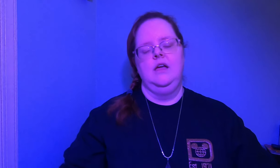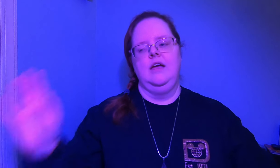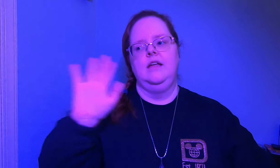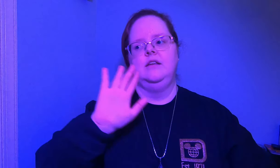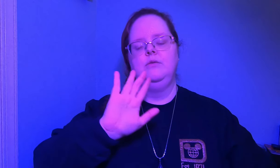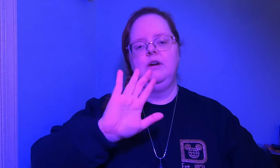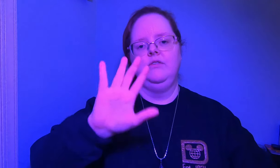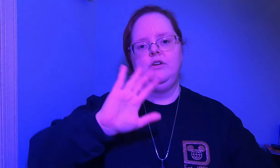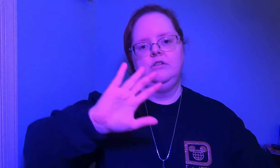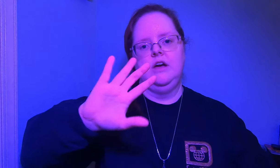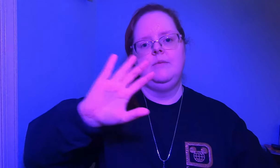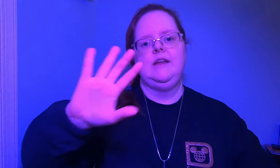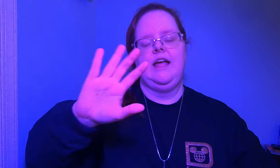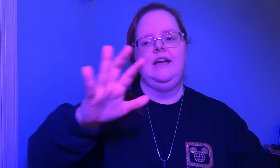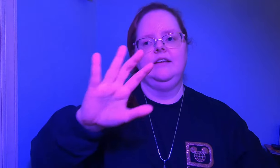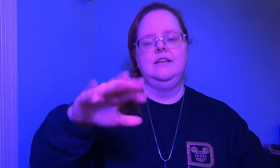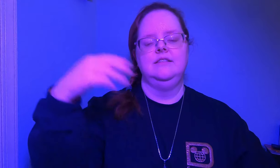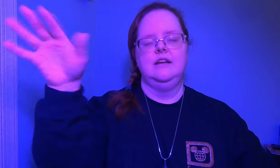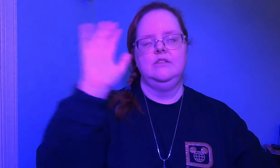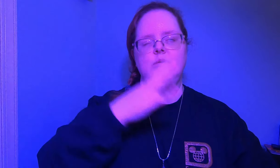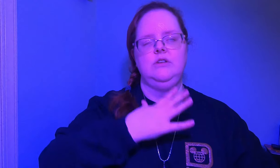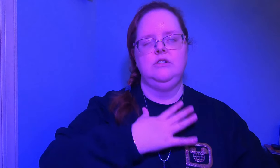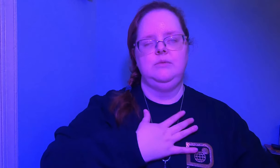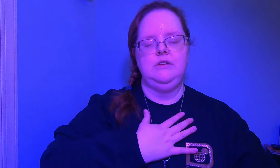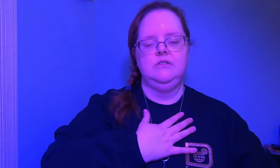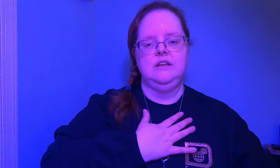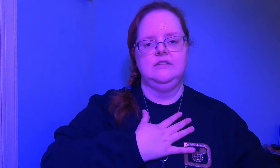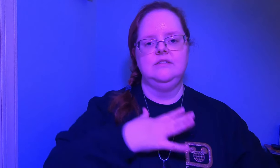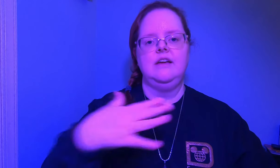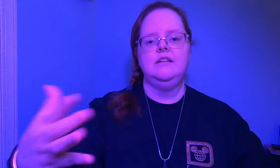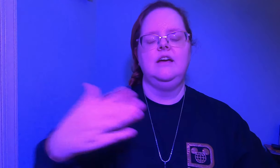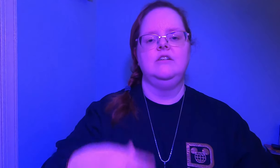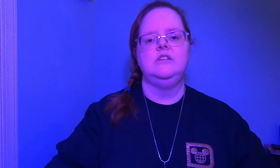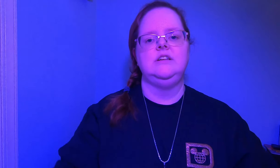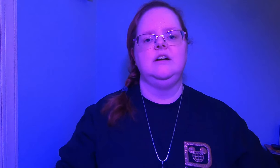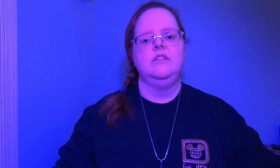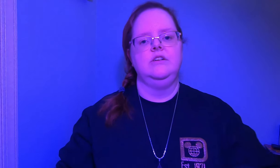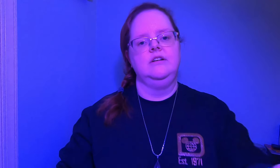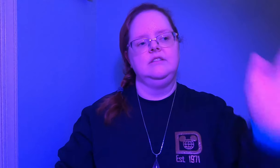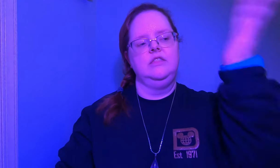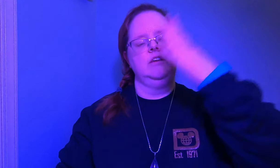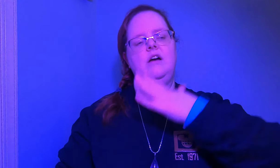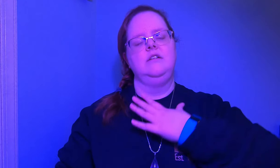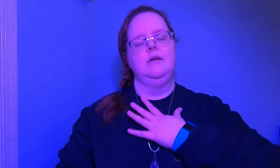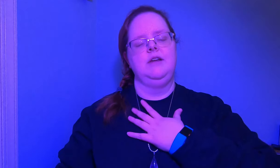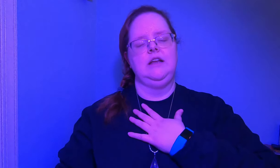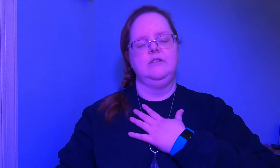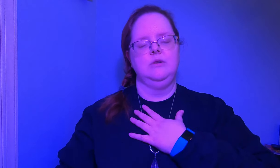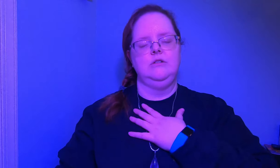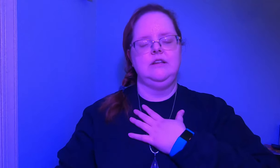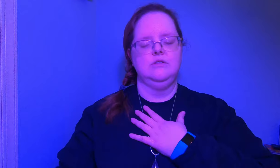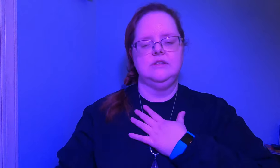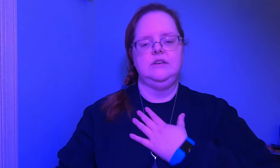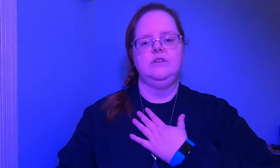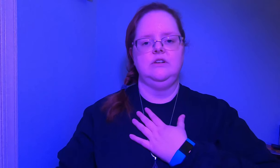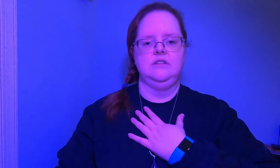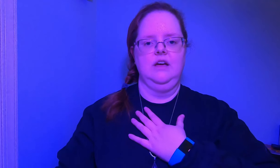and whatever your dominant hand is that is the one you should be using to send energy to others and the non-dominant is when you need to receive it yourself